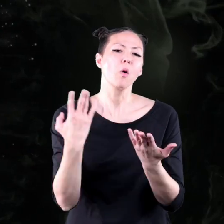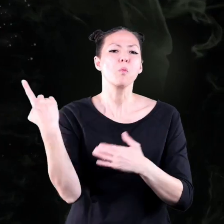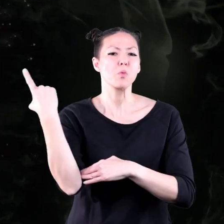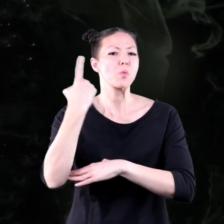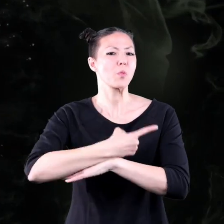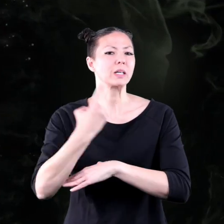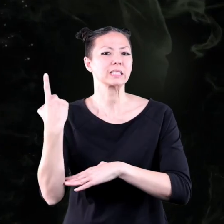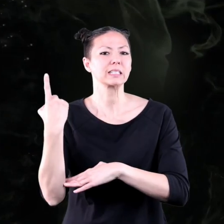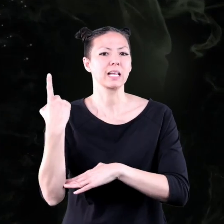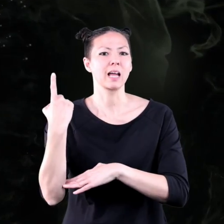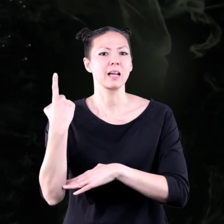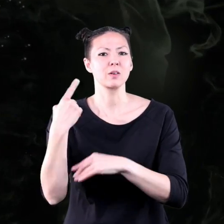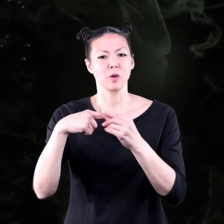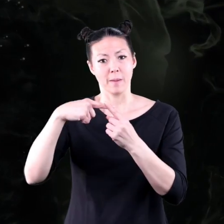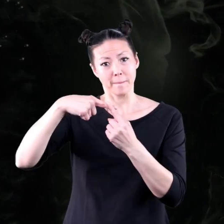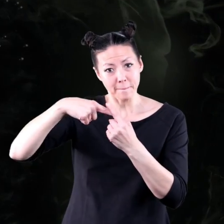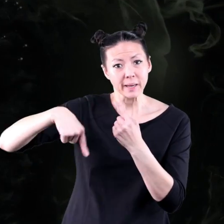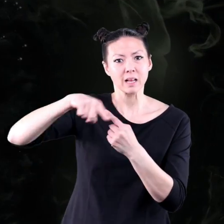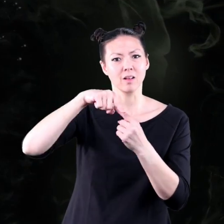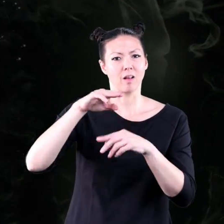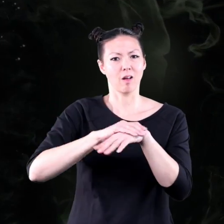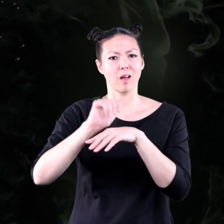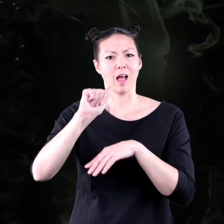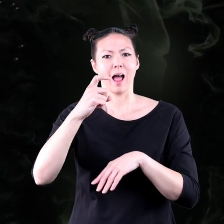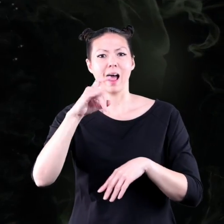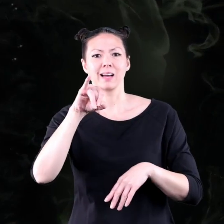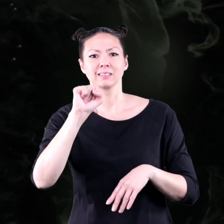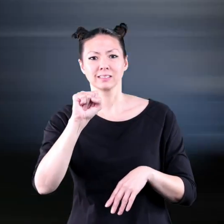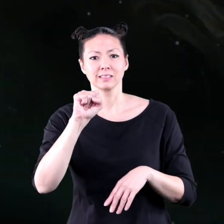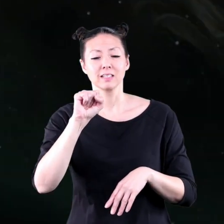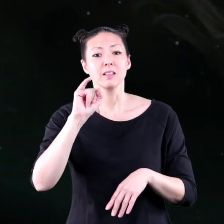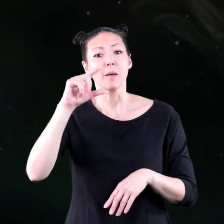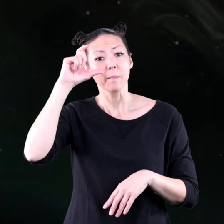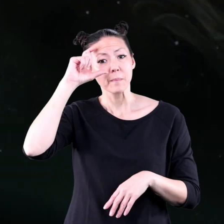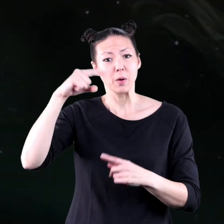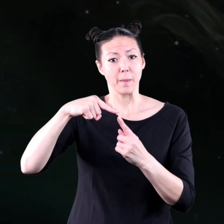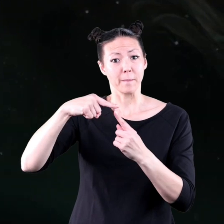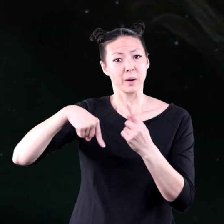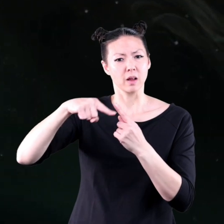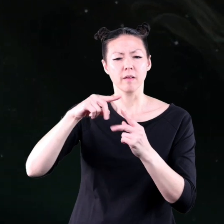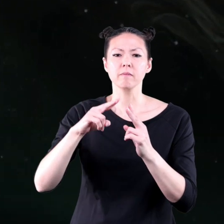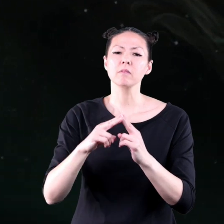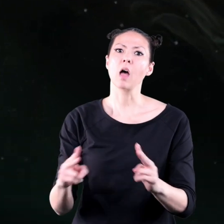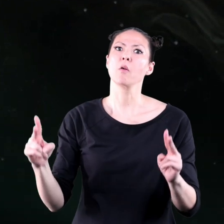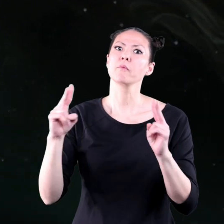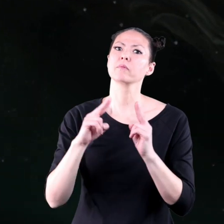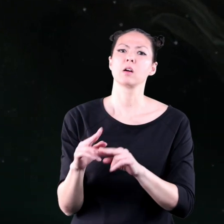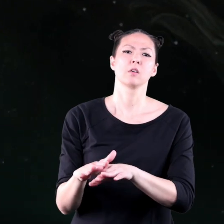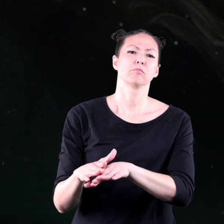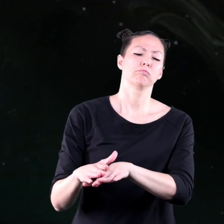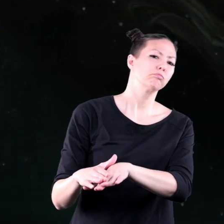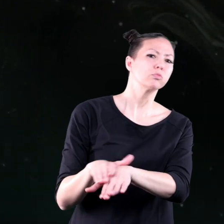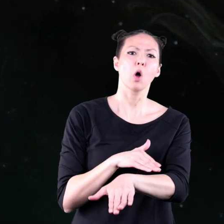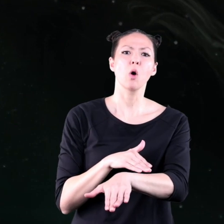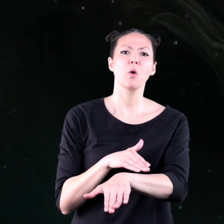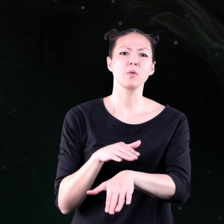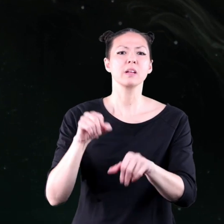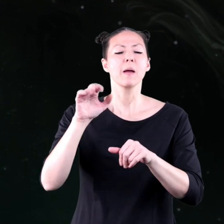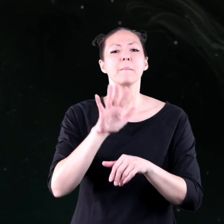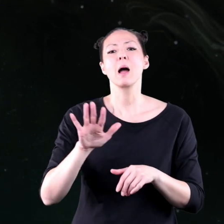one day to spin on its axis but the moon spins very slowly it takes about 27